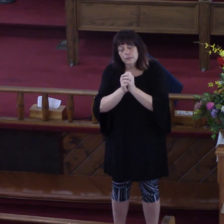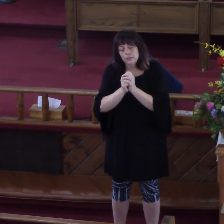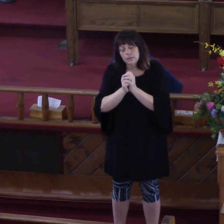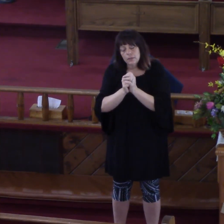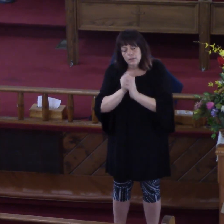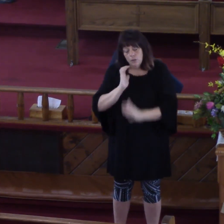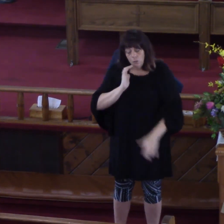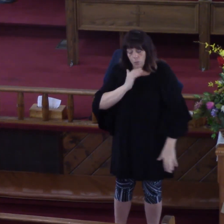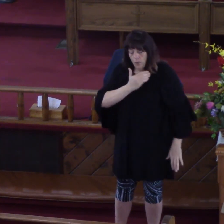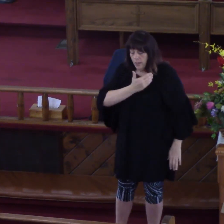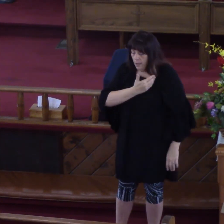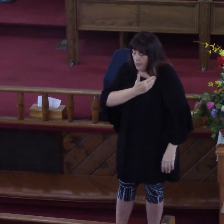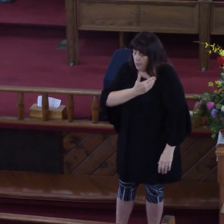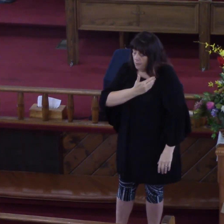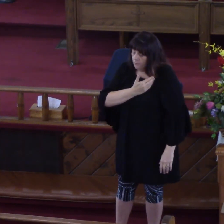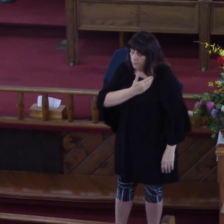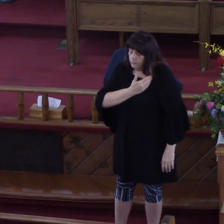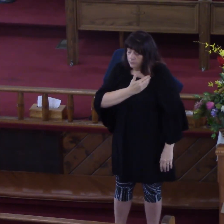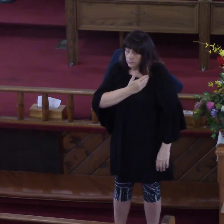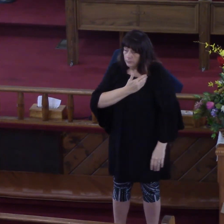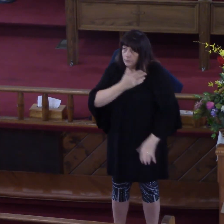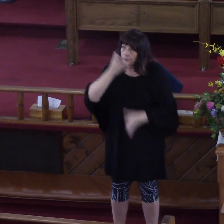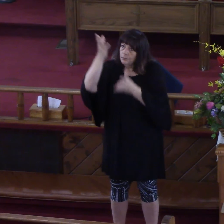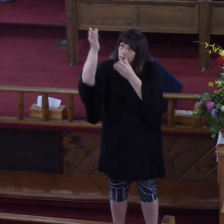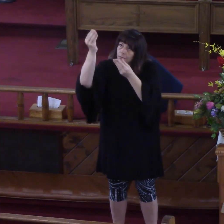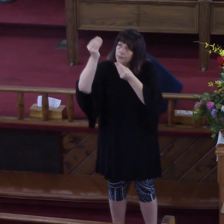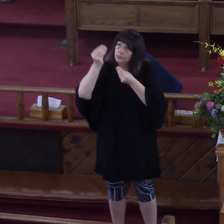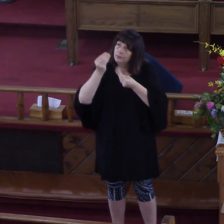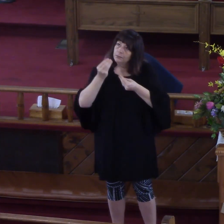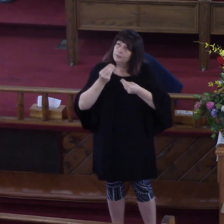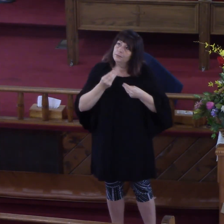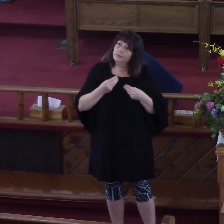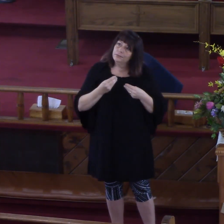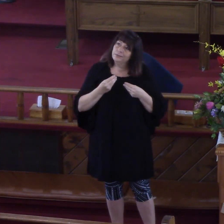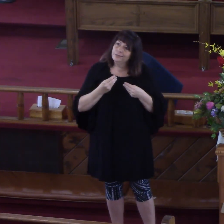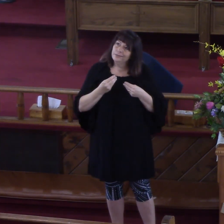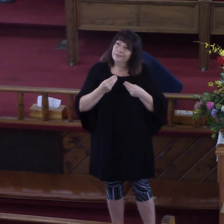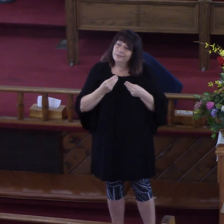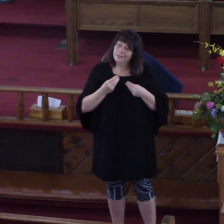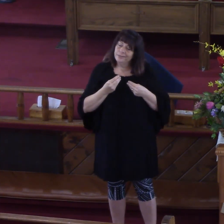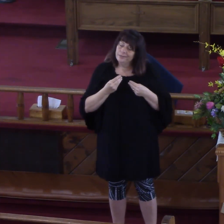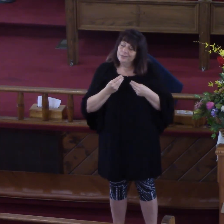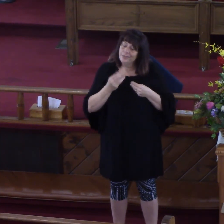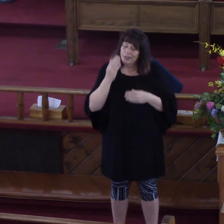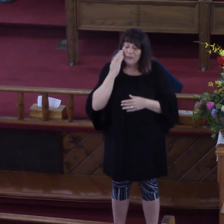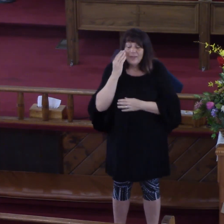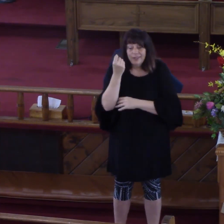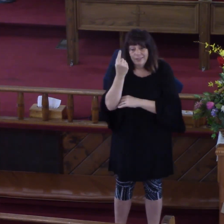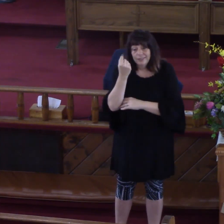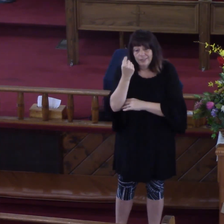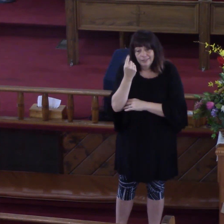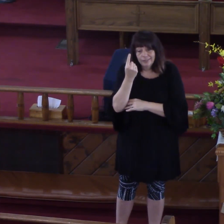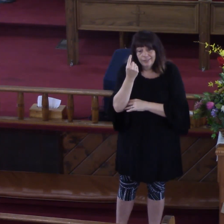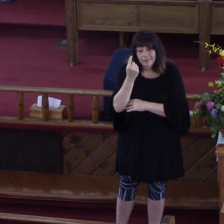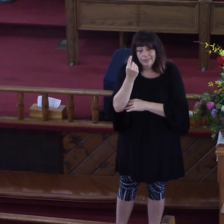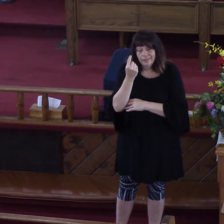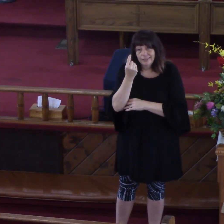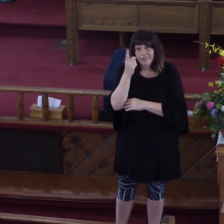We have been given A means to the throne